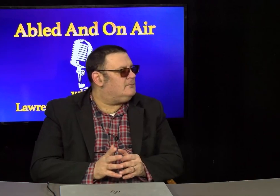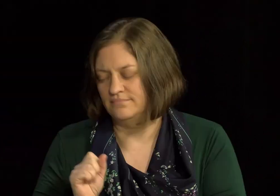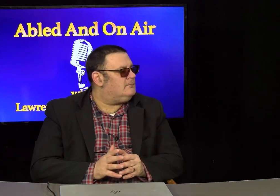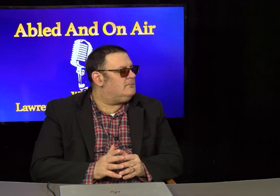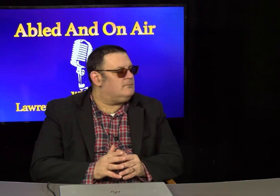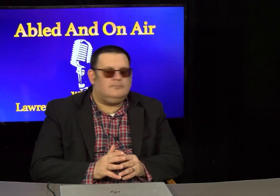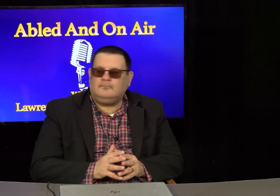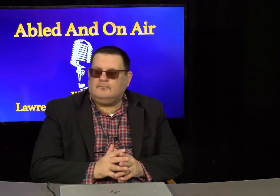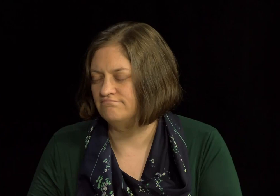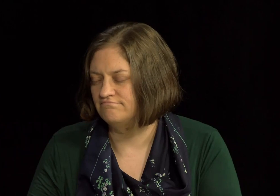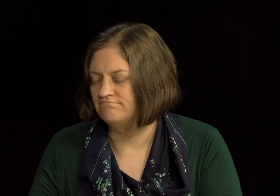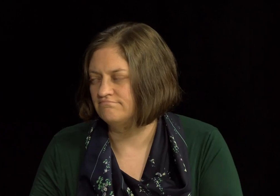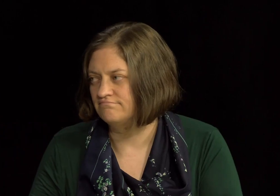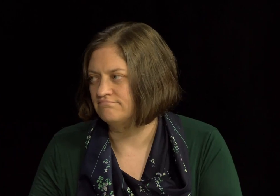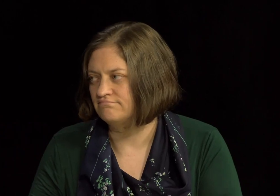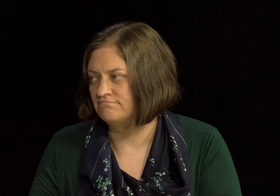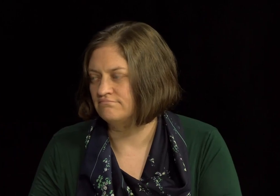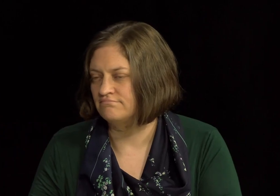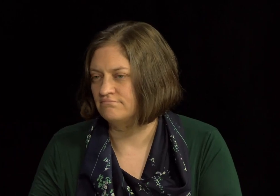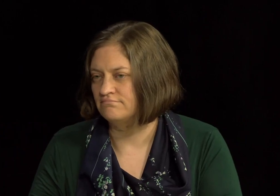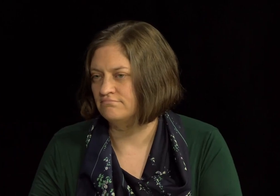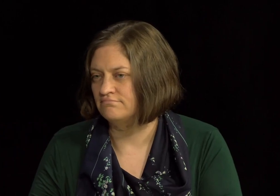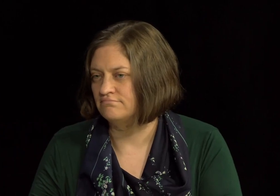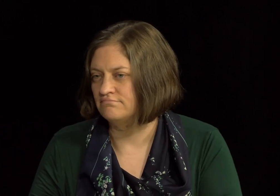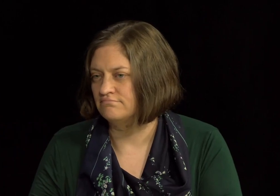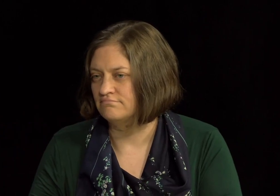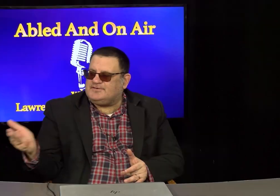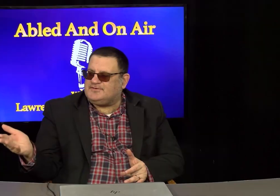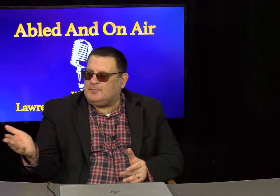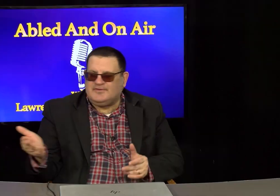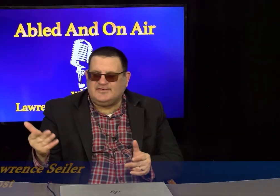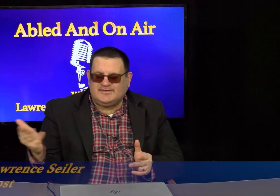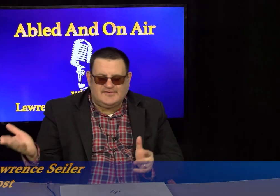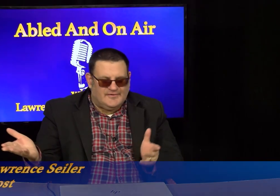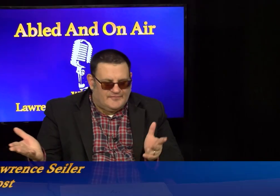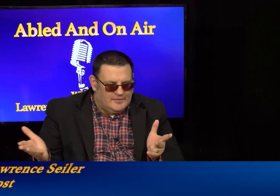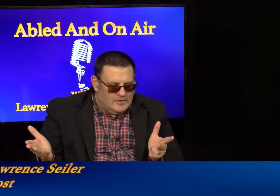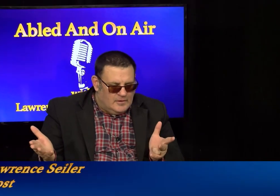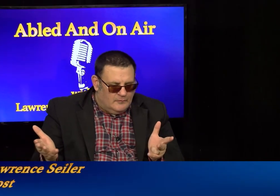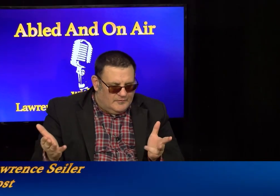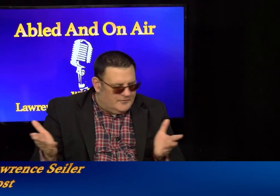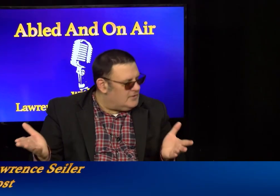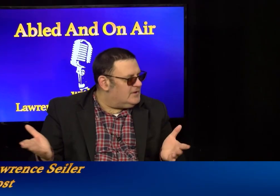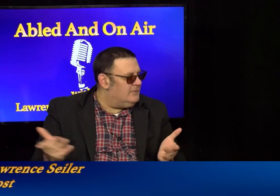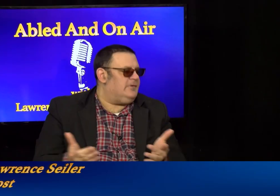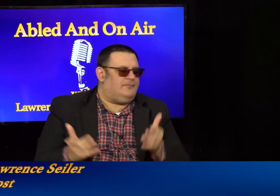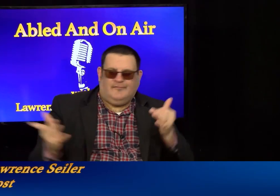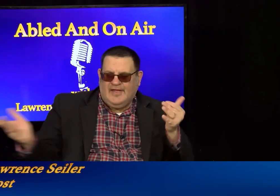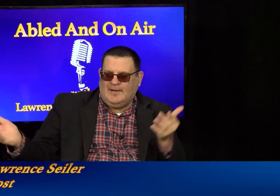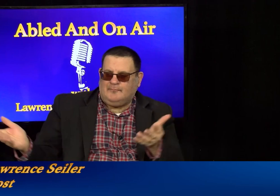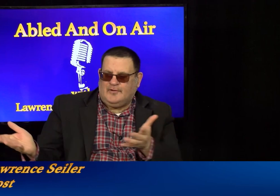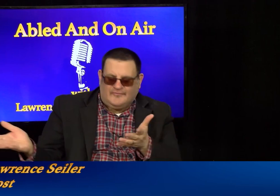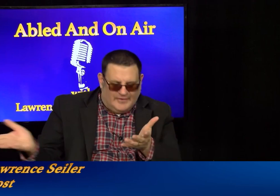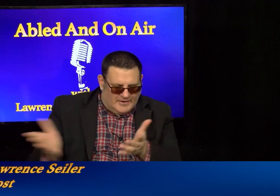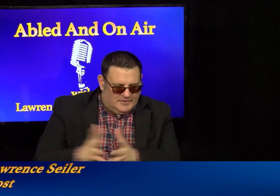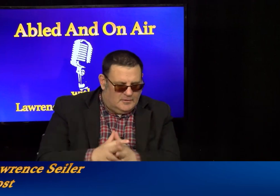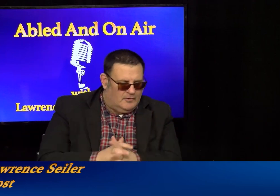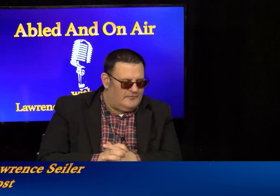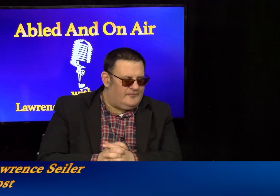That's correct, yes. And with sign language interpretation, since we're talking about that per se also,